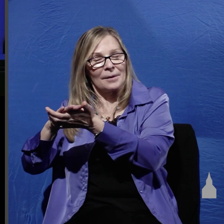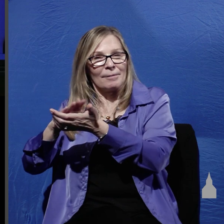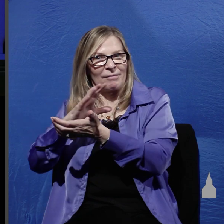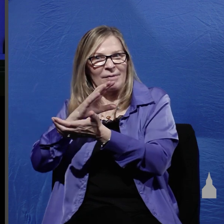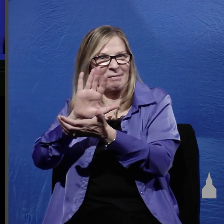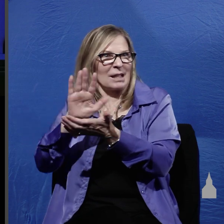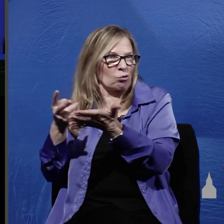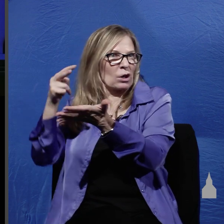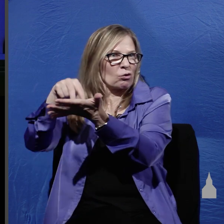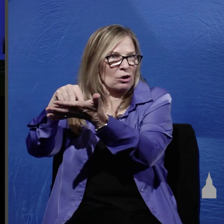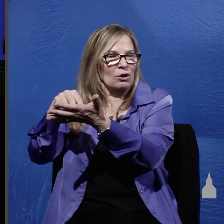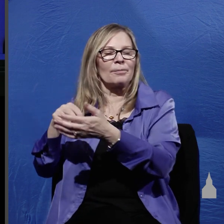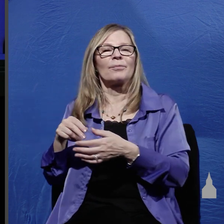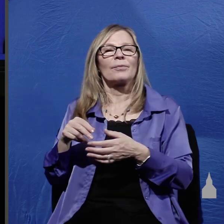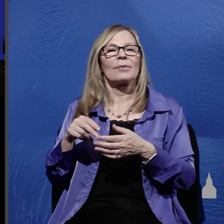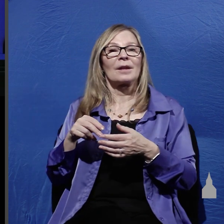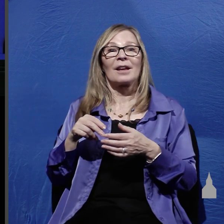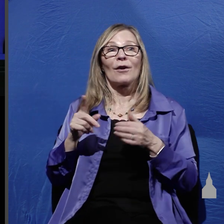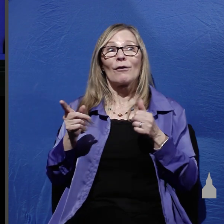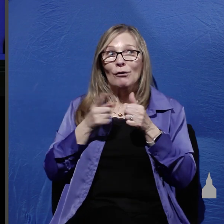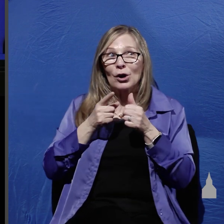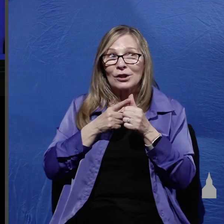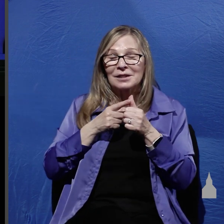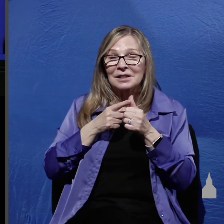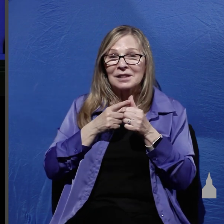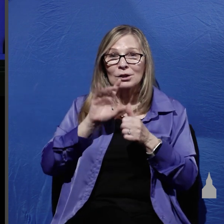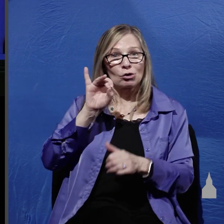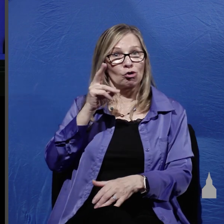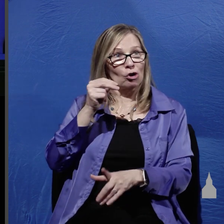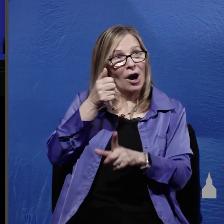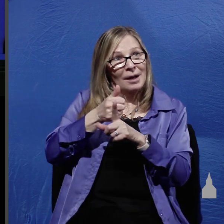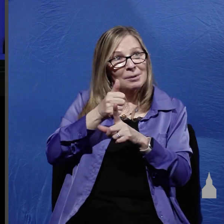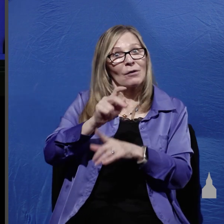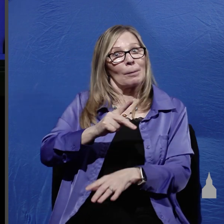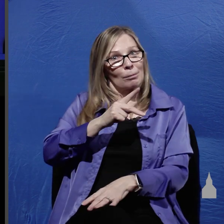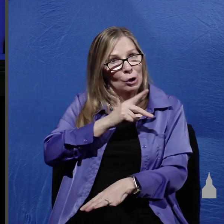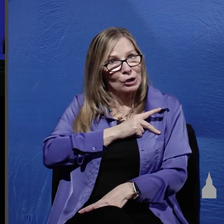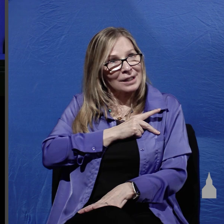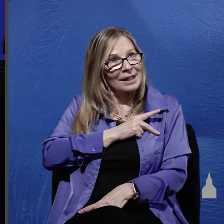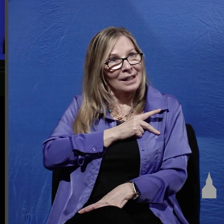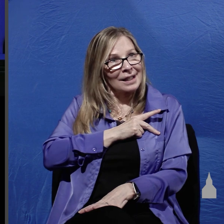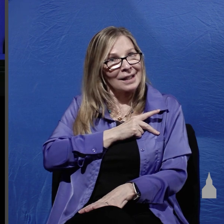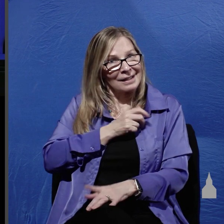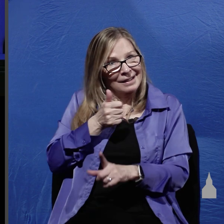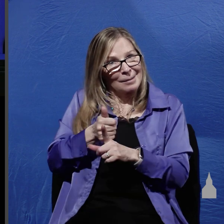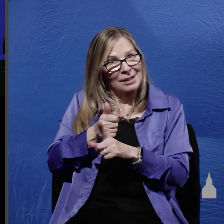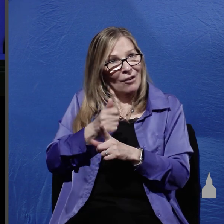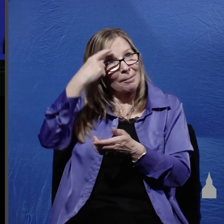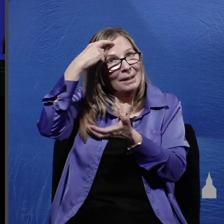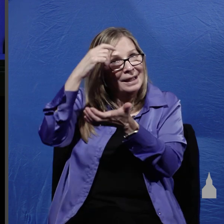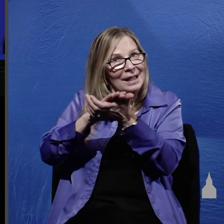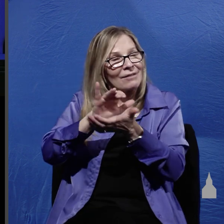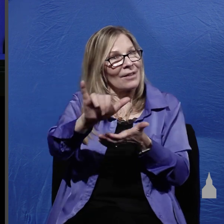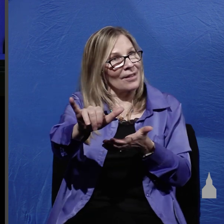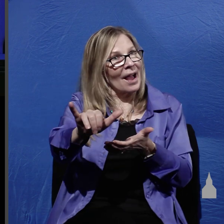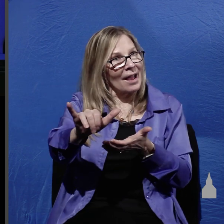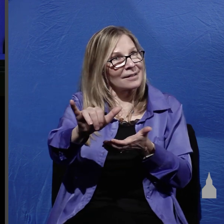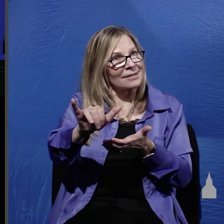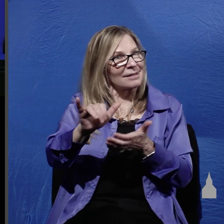his resurrection he tells us how he John how he personally came to be not only believe in it how he came to be convinced